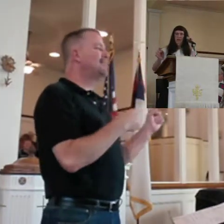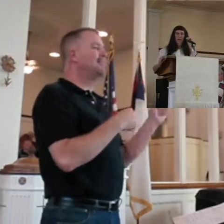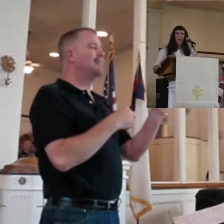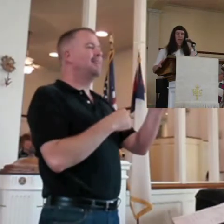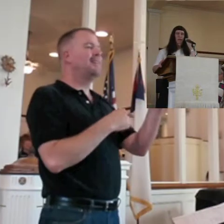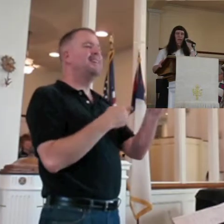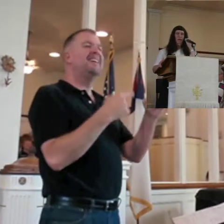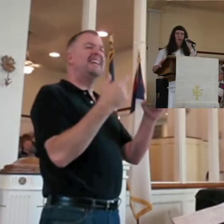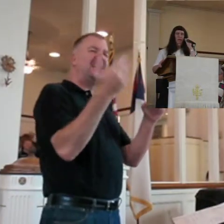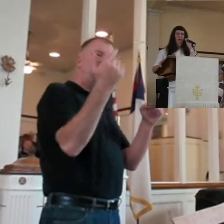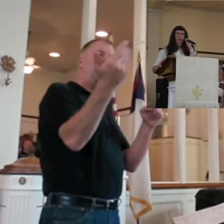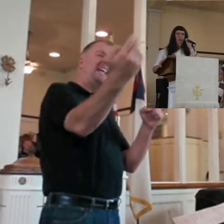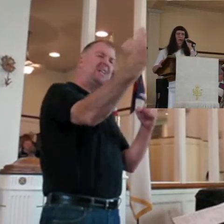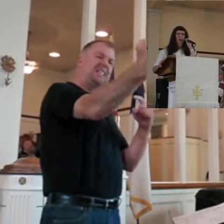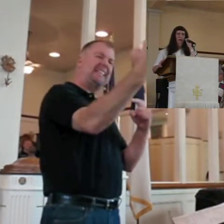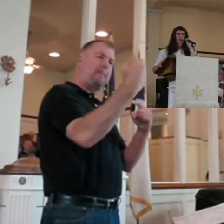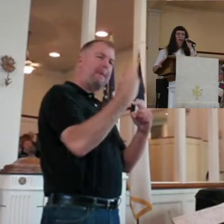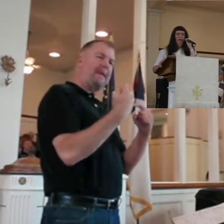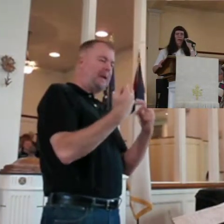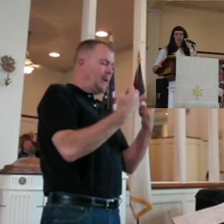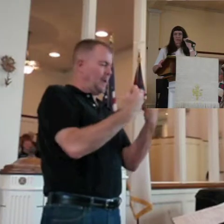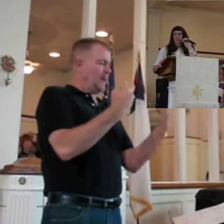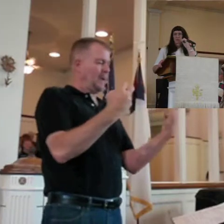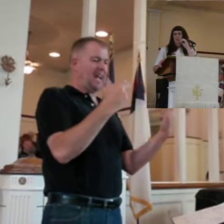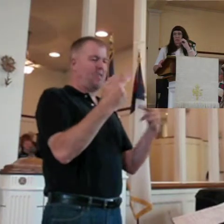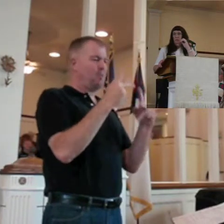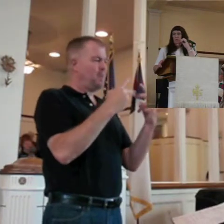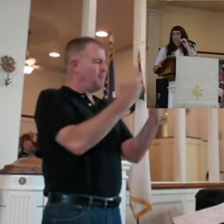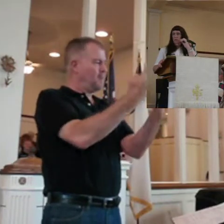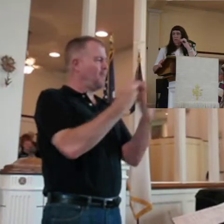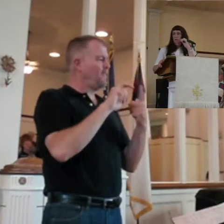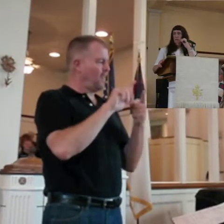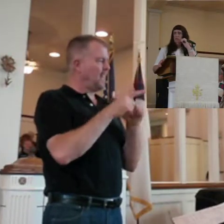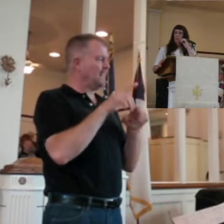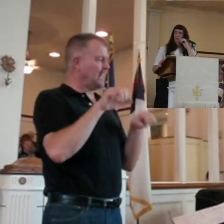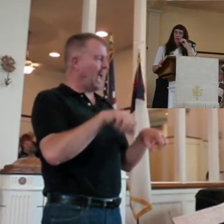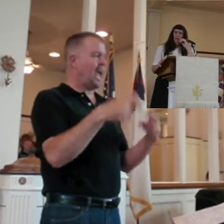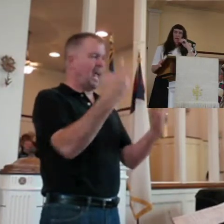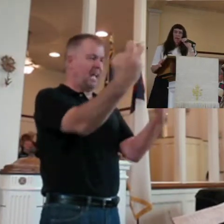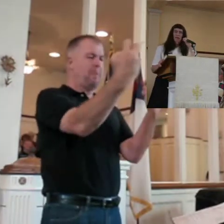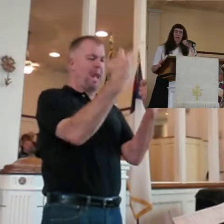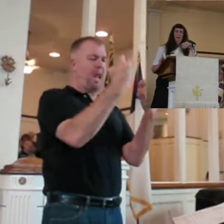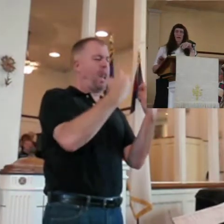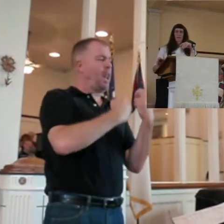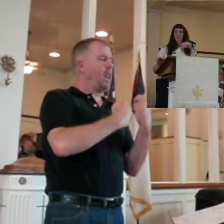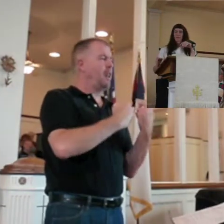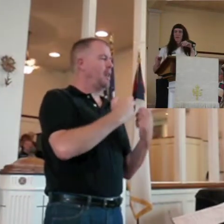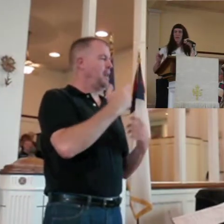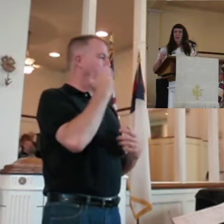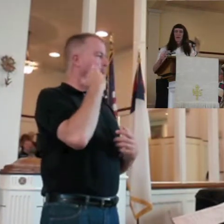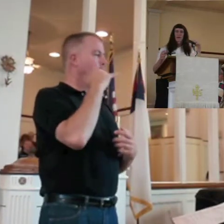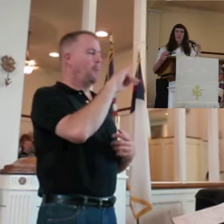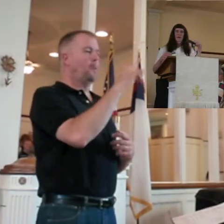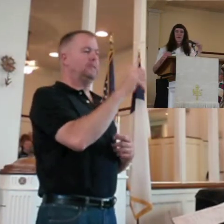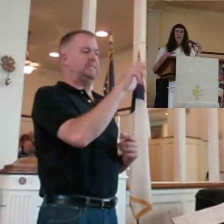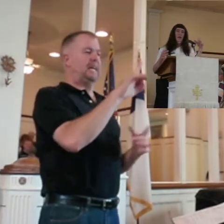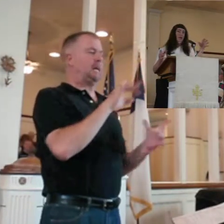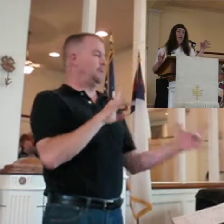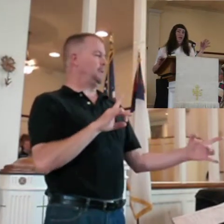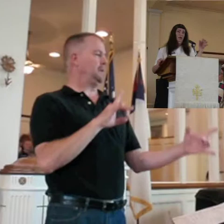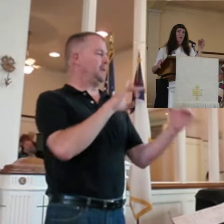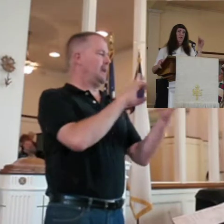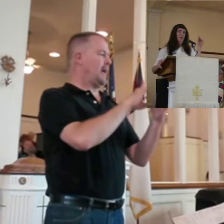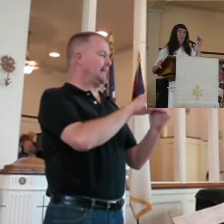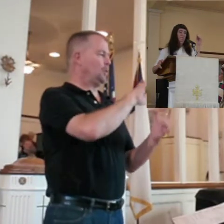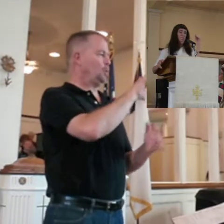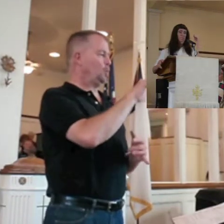you sit with these people over here? And I said, oh, yeah. And I knew Jack was somehow connected with Judy. I